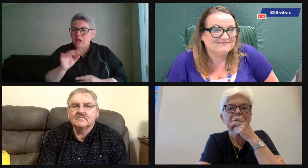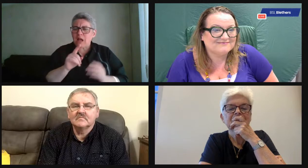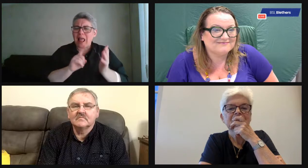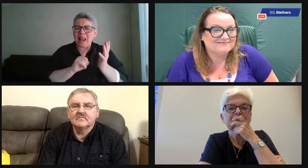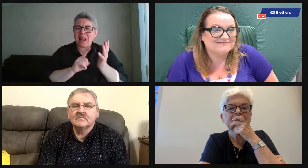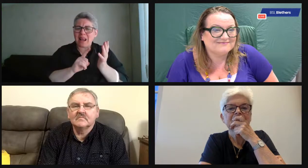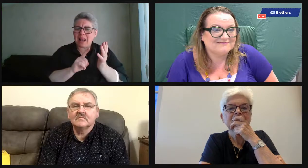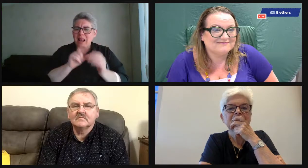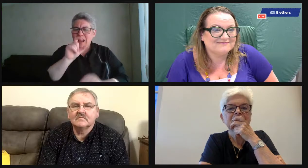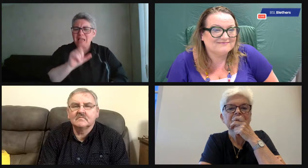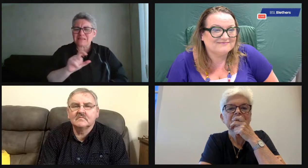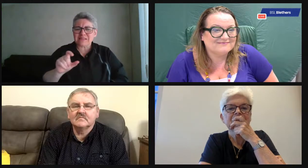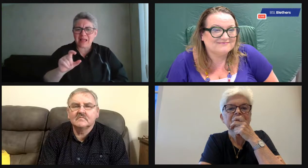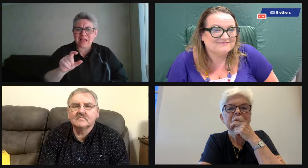develop organizations here.